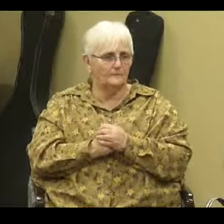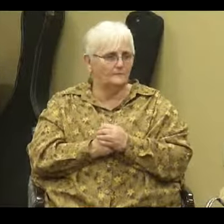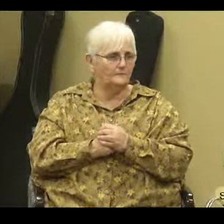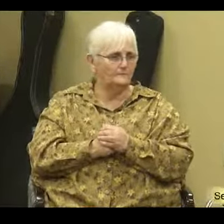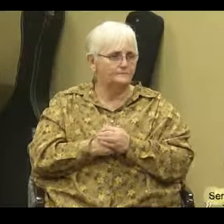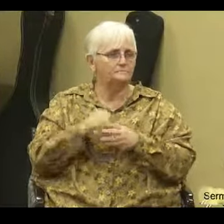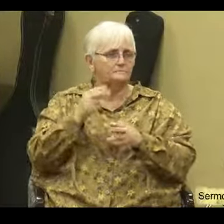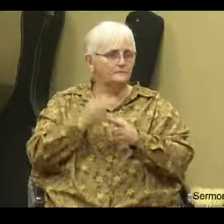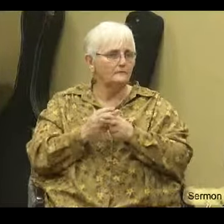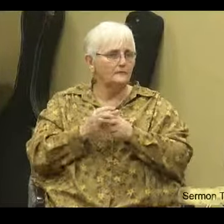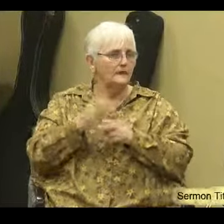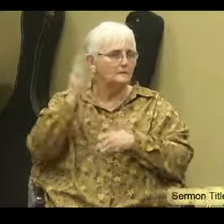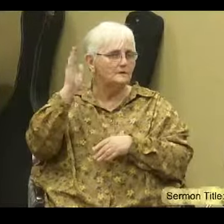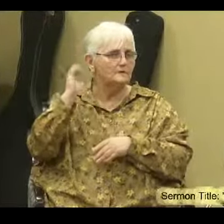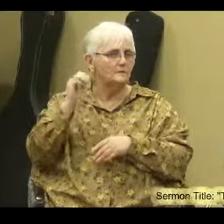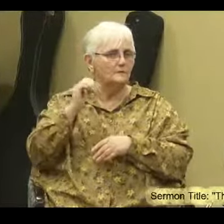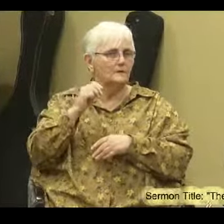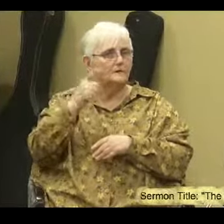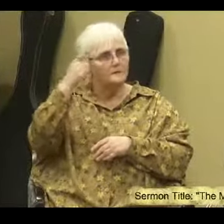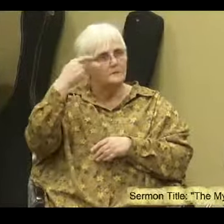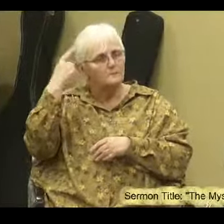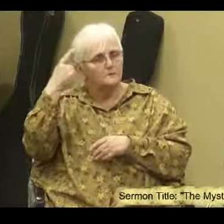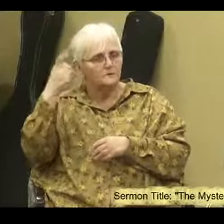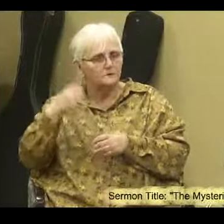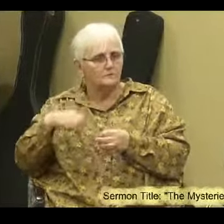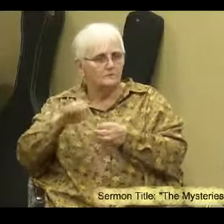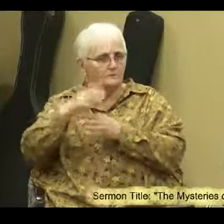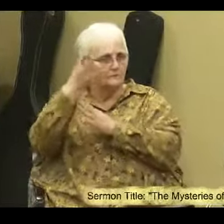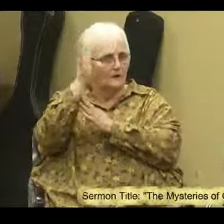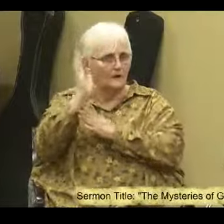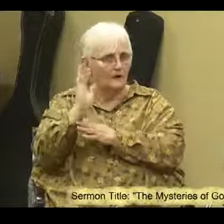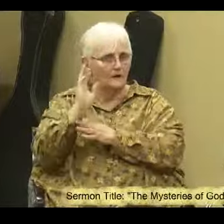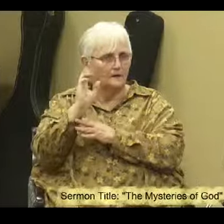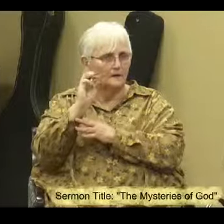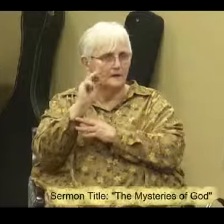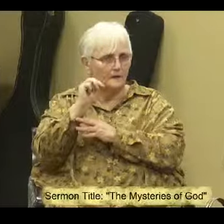The name of this sermon is The Mysteries of God. The Mysteries of God.